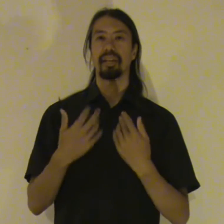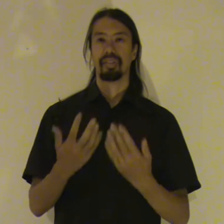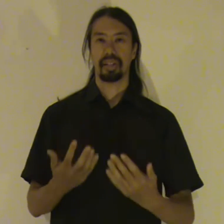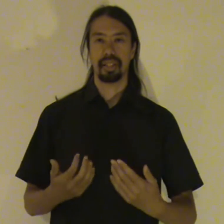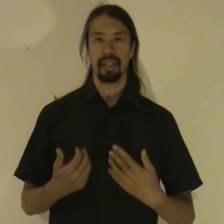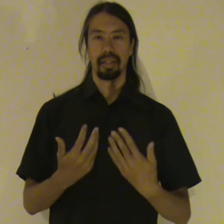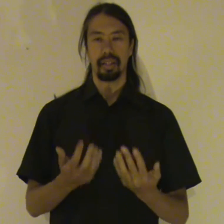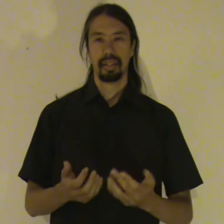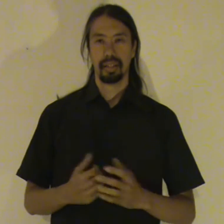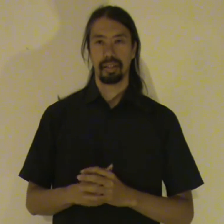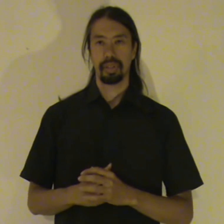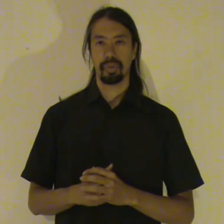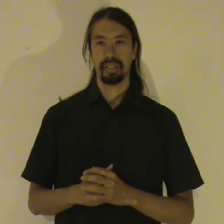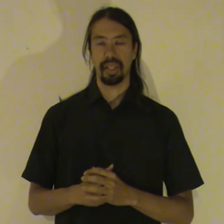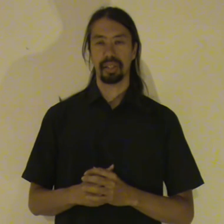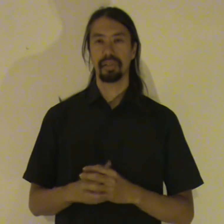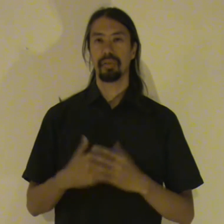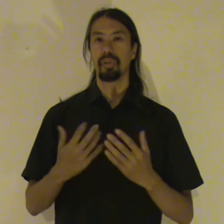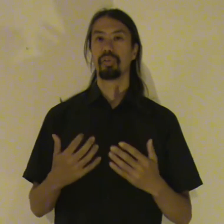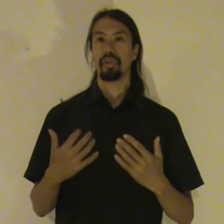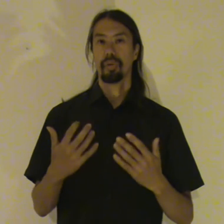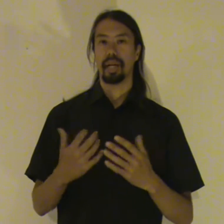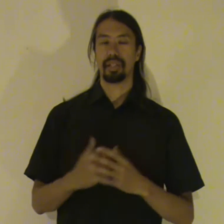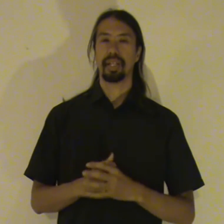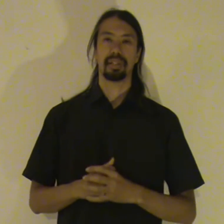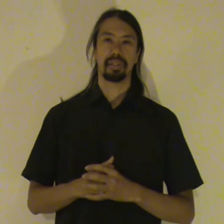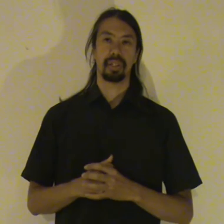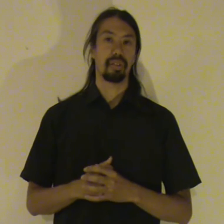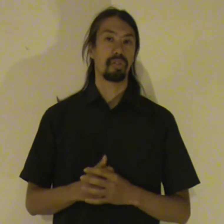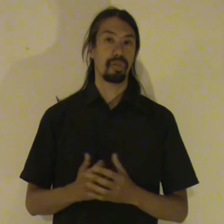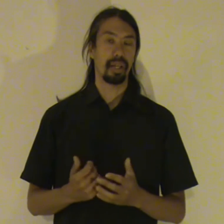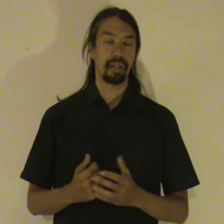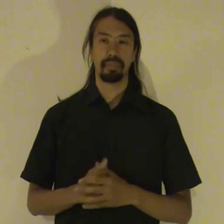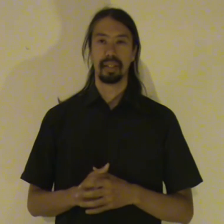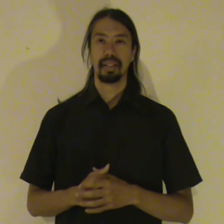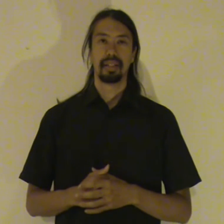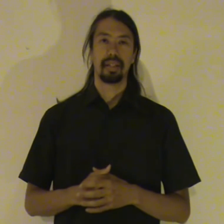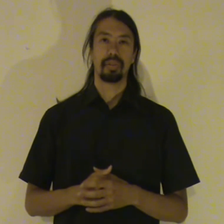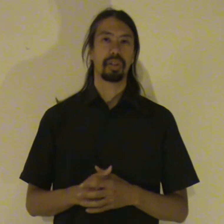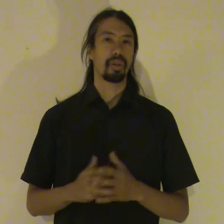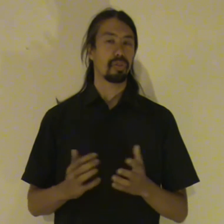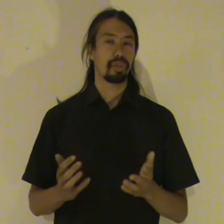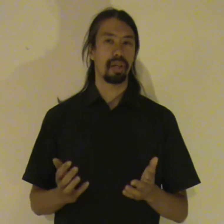-starting the visualization. Using your imagination. And this is fine. I do that lots of times.